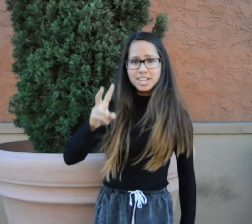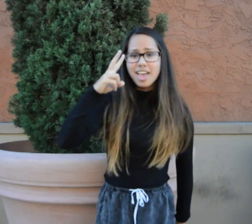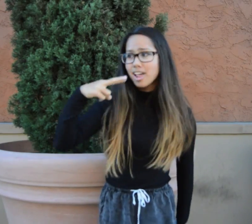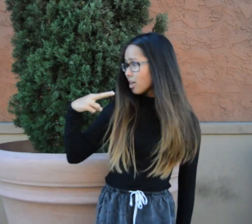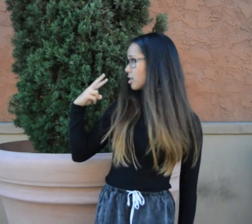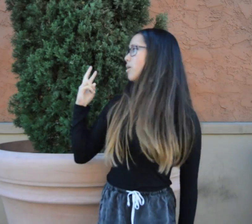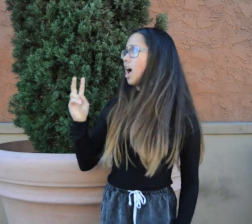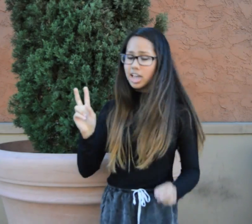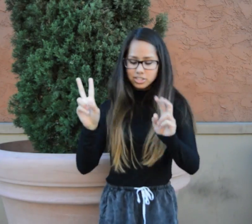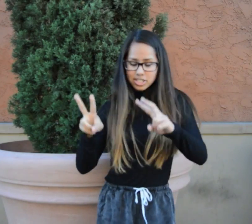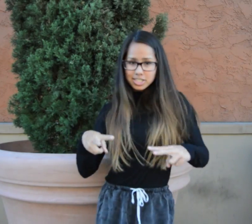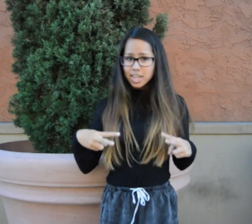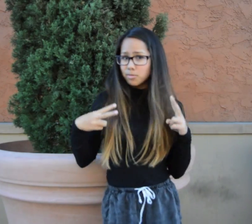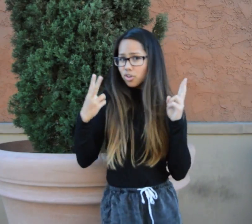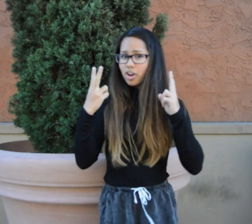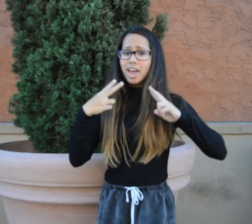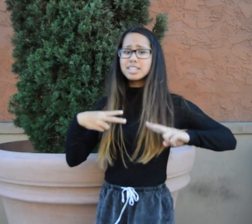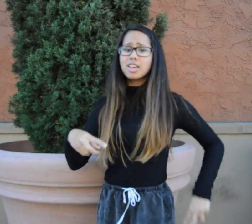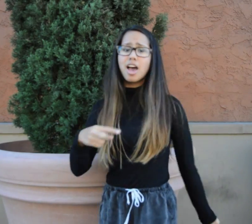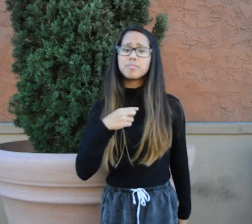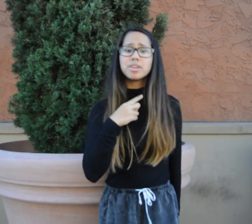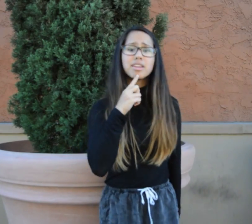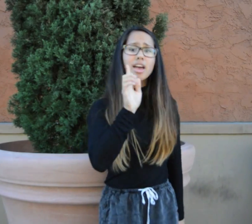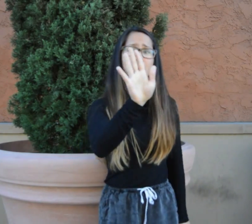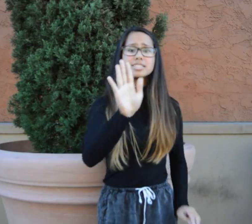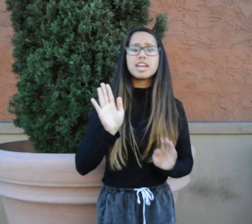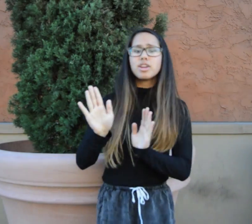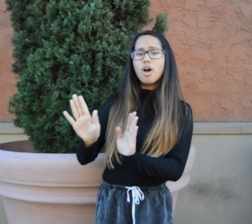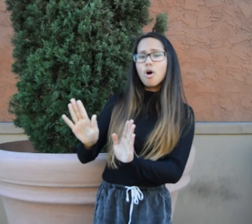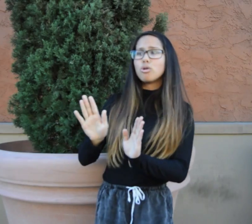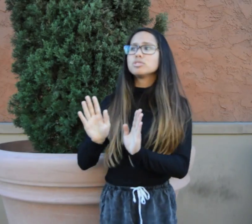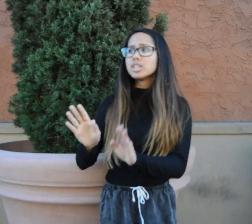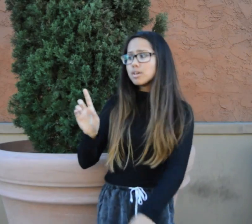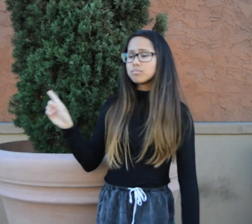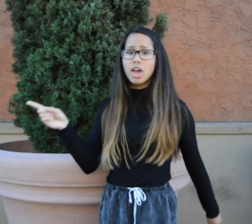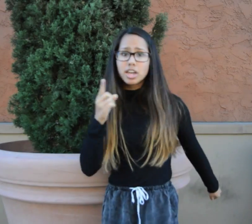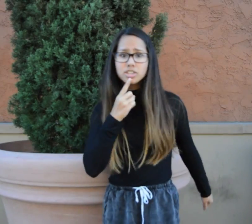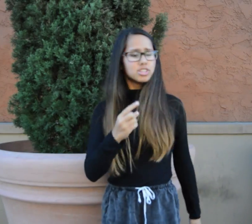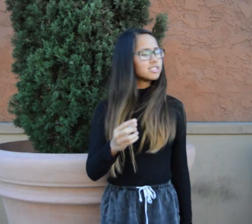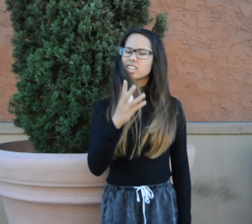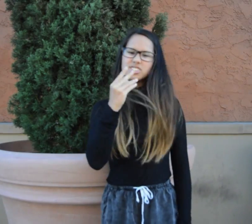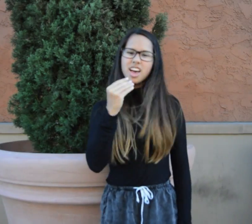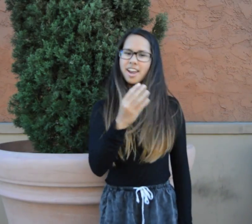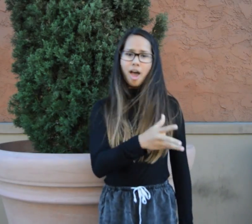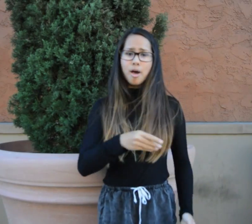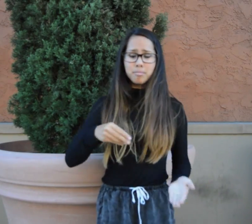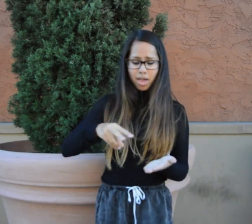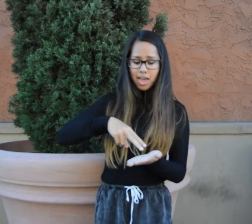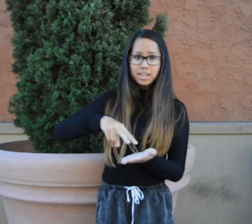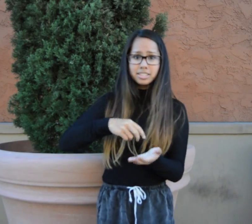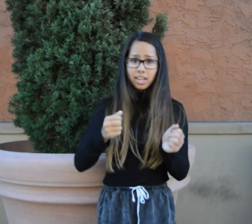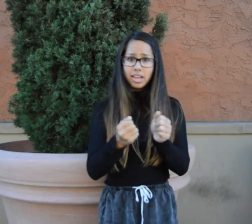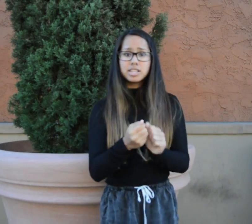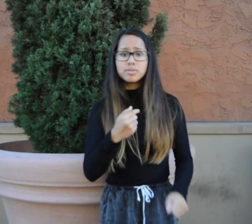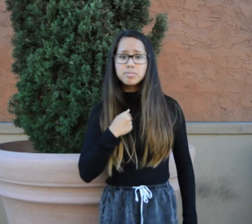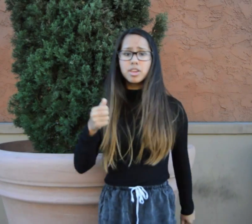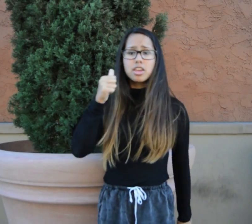dare look back Just keep your eyes on me I said, you're holding back She said, shout out and dance with me